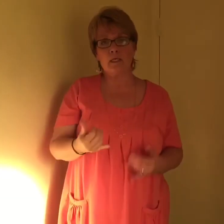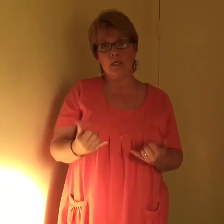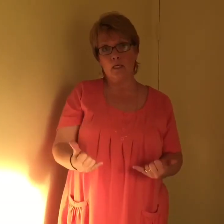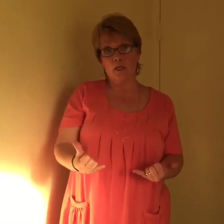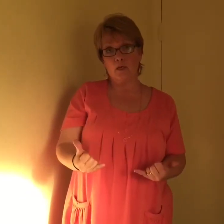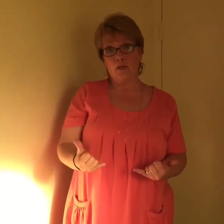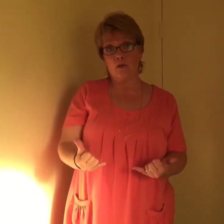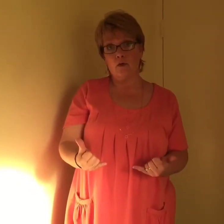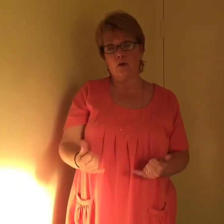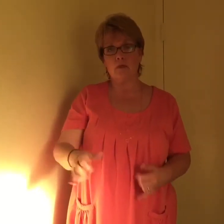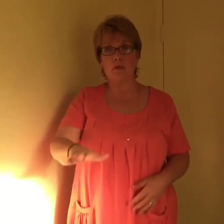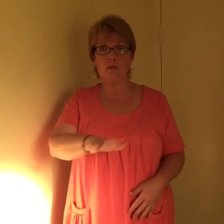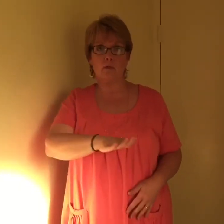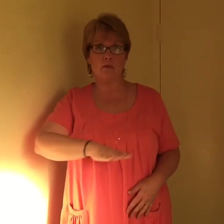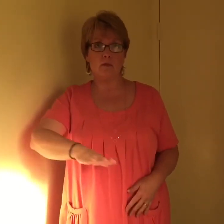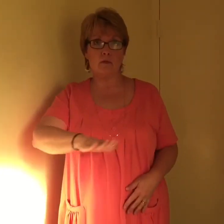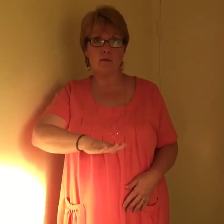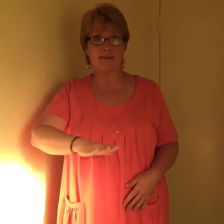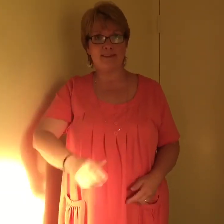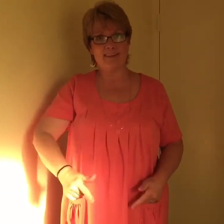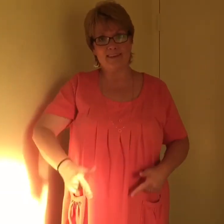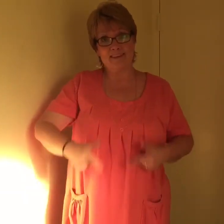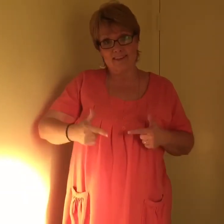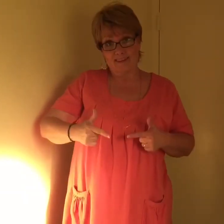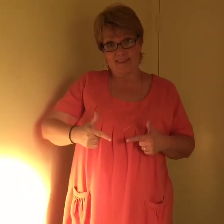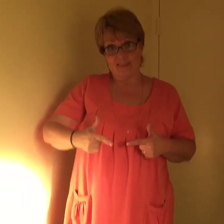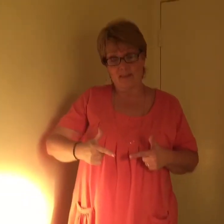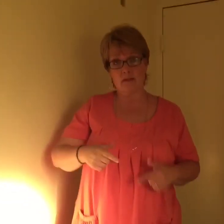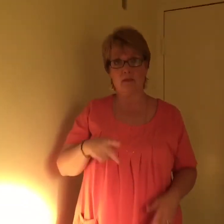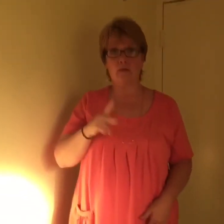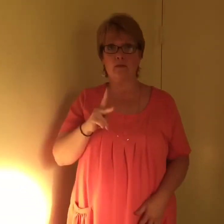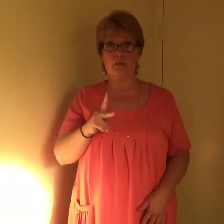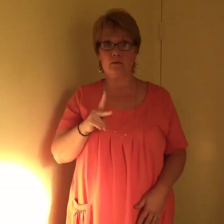keep right here. Thank you.